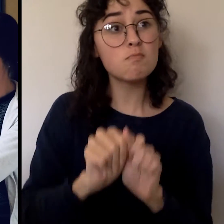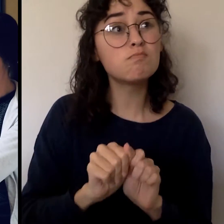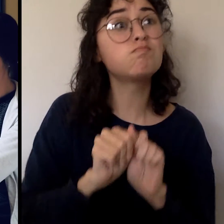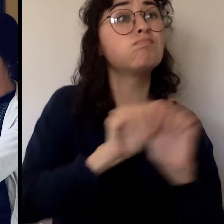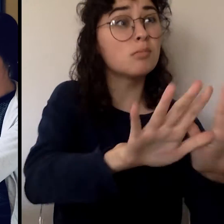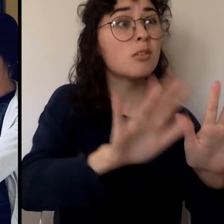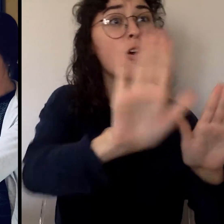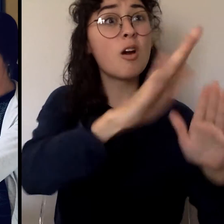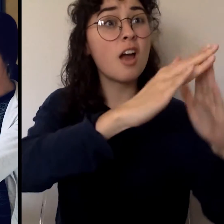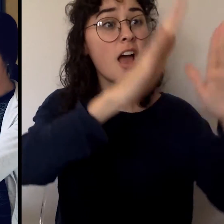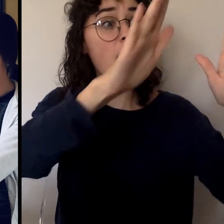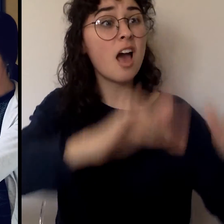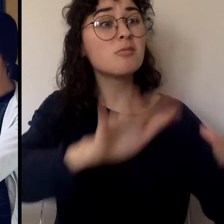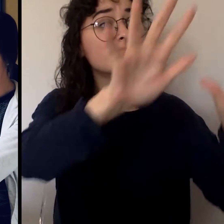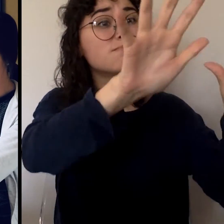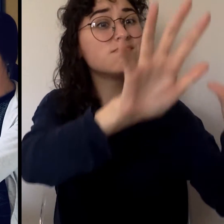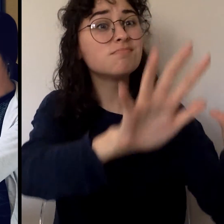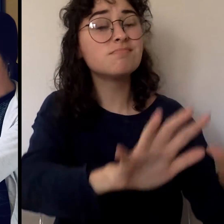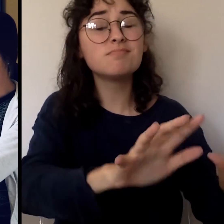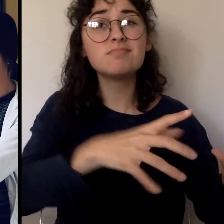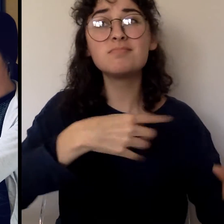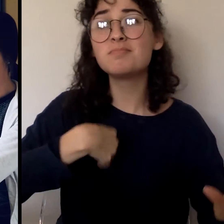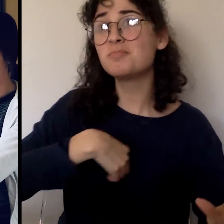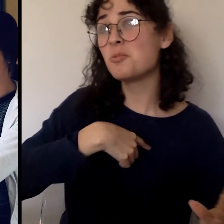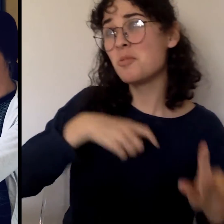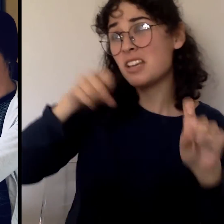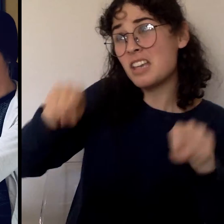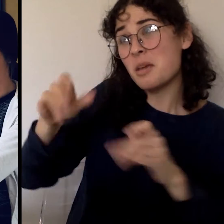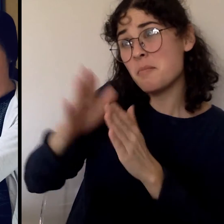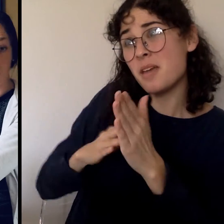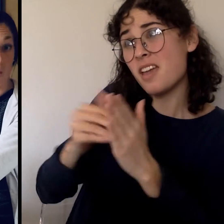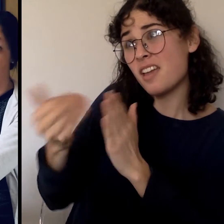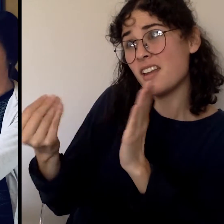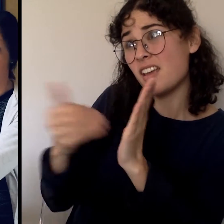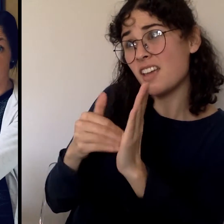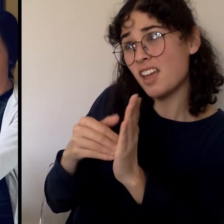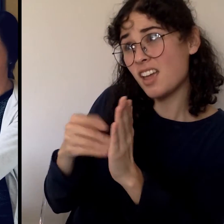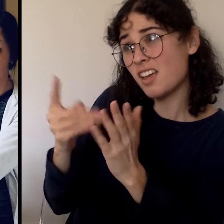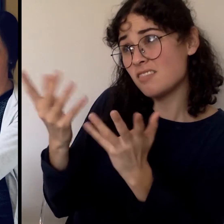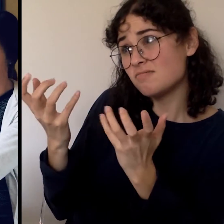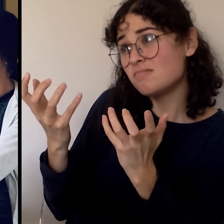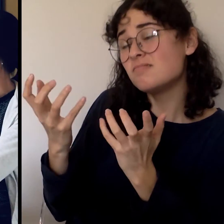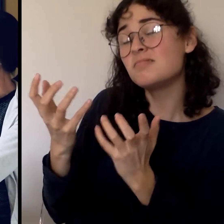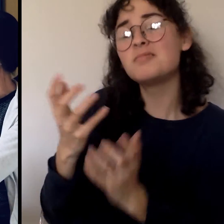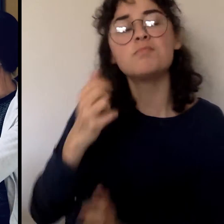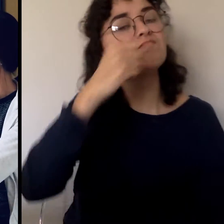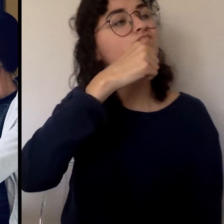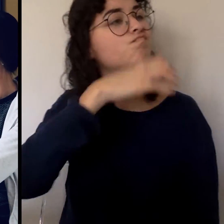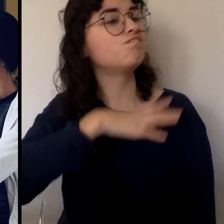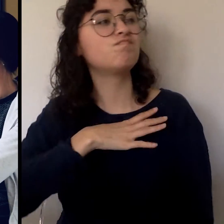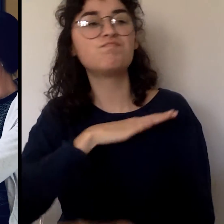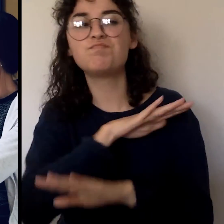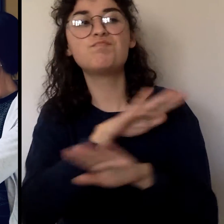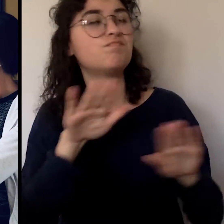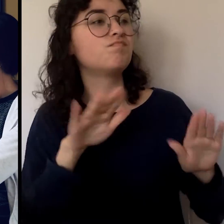house. We said we would paint the rest of her house too. The lady said, never mind.